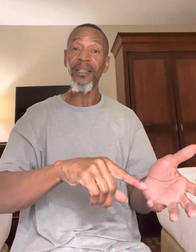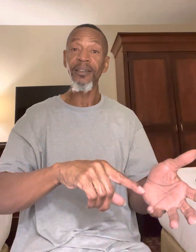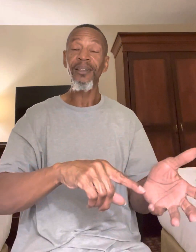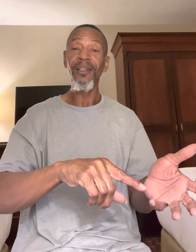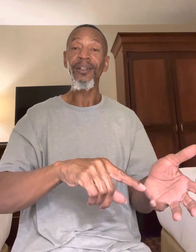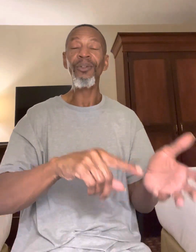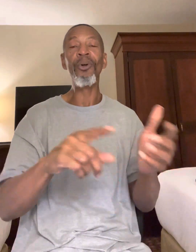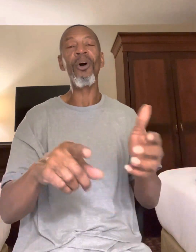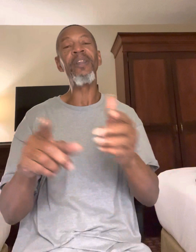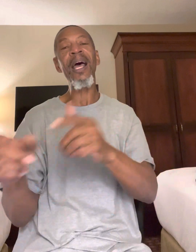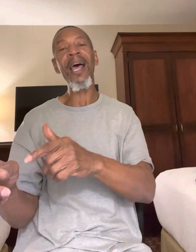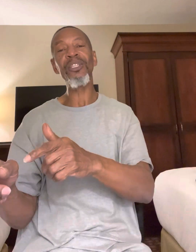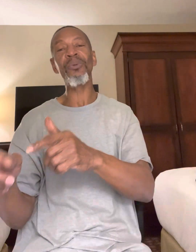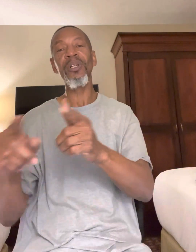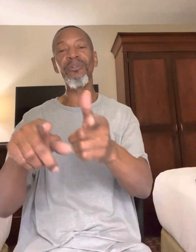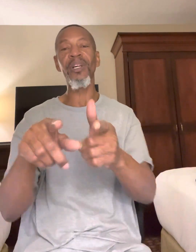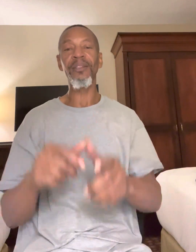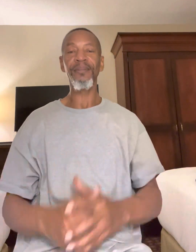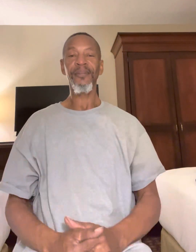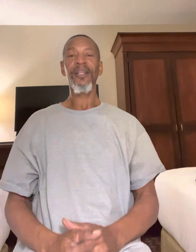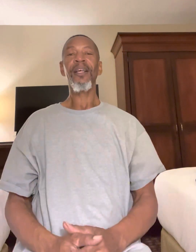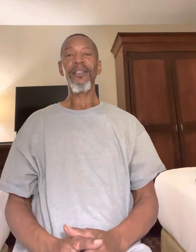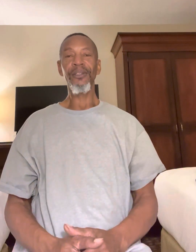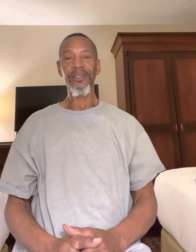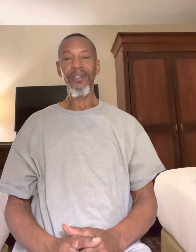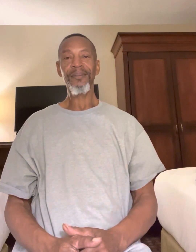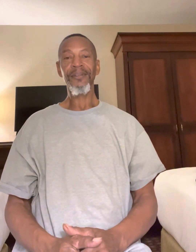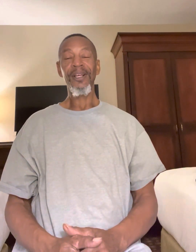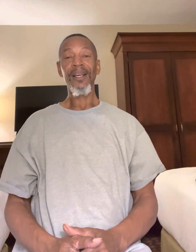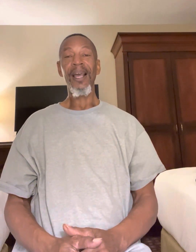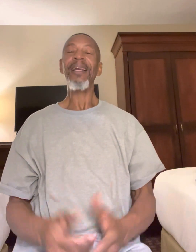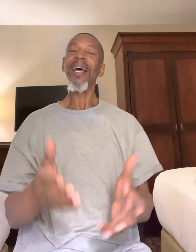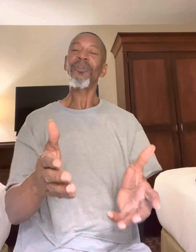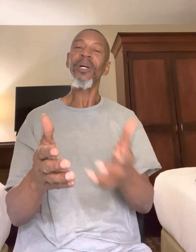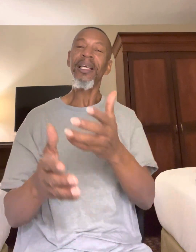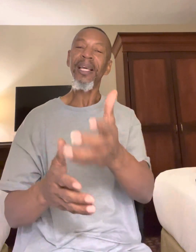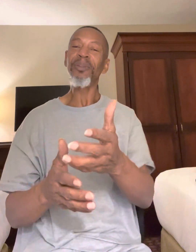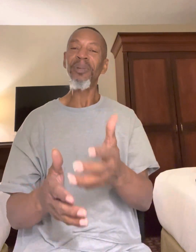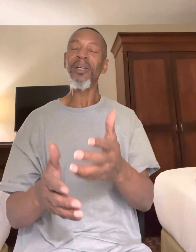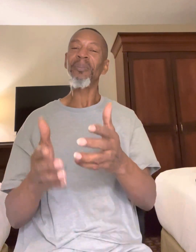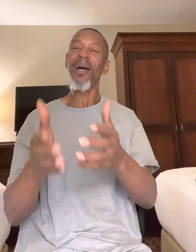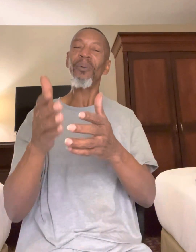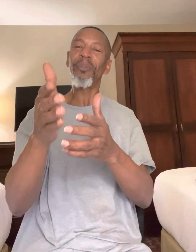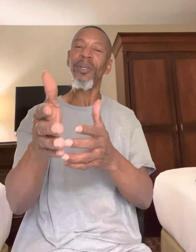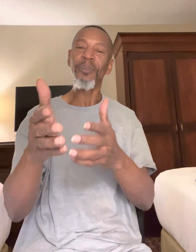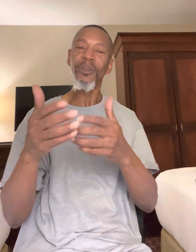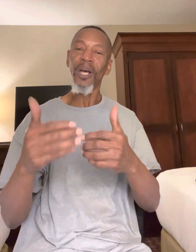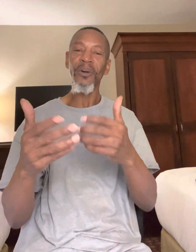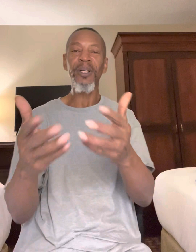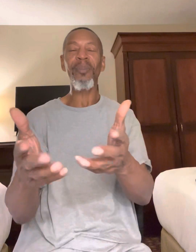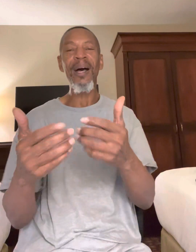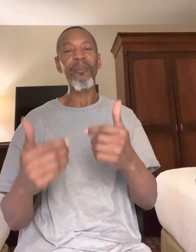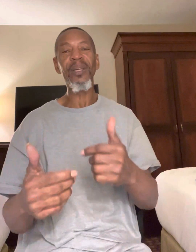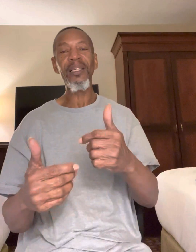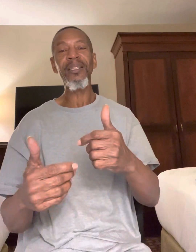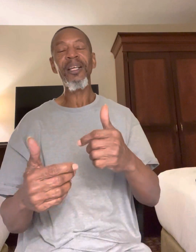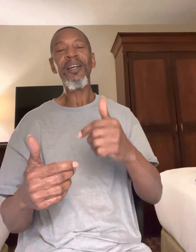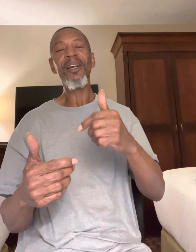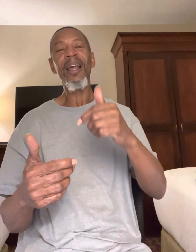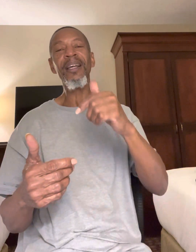nor the actual event. You see, and that's what gets me about when people talking about me and